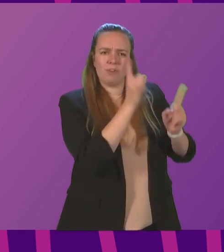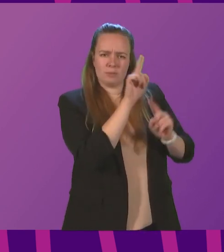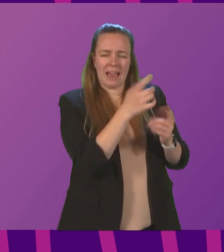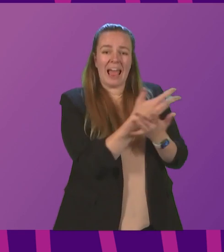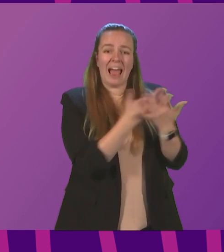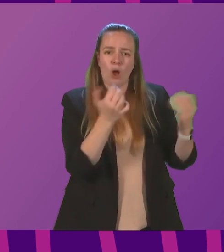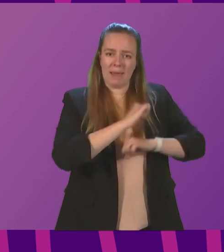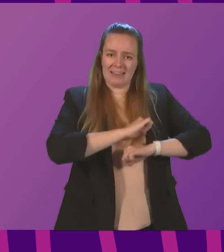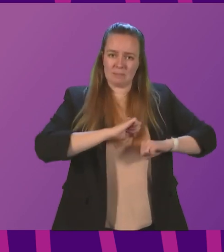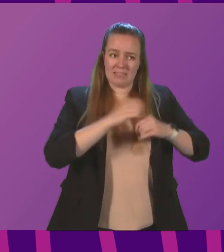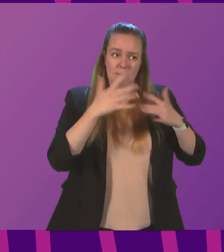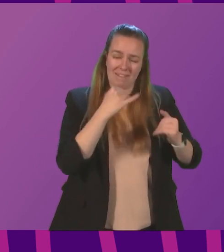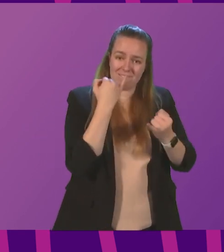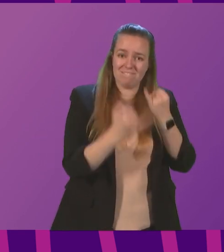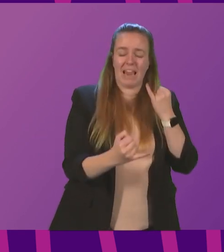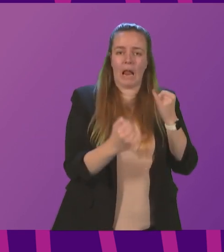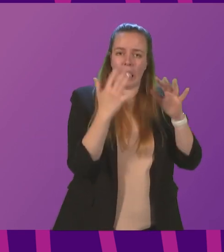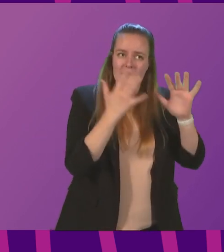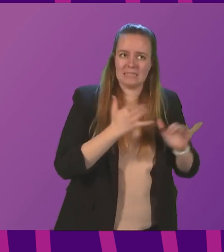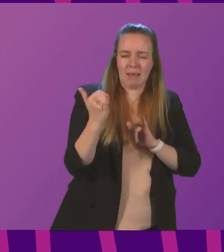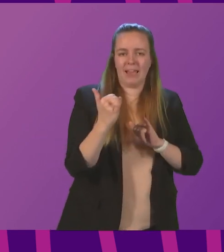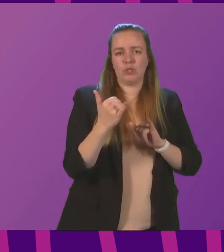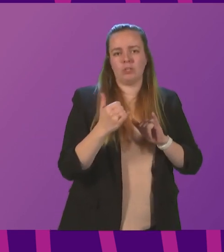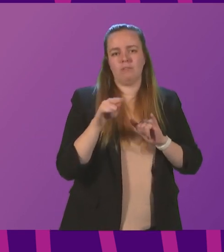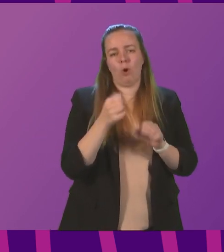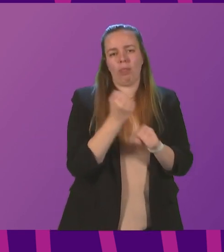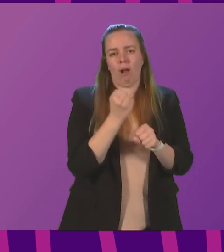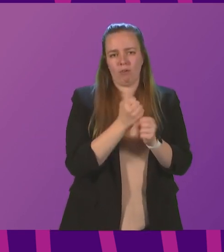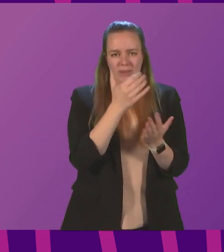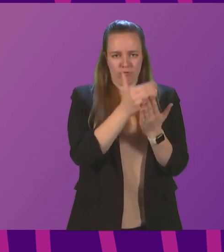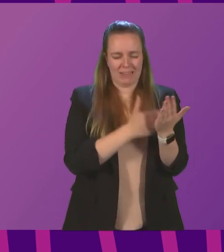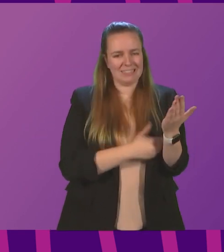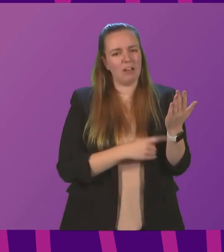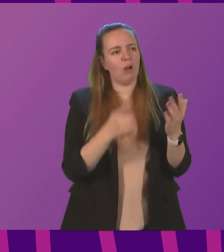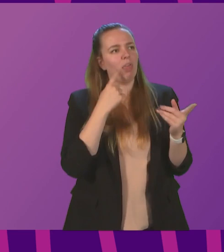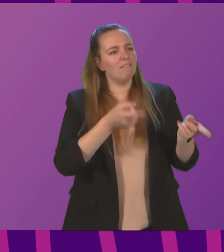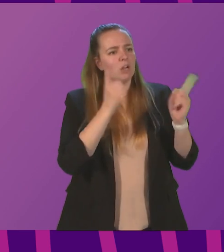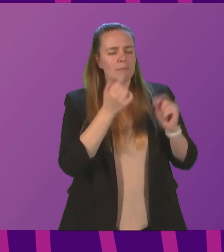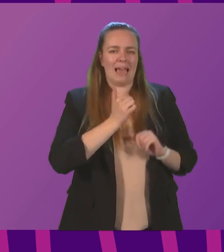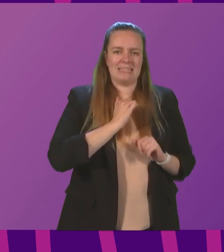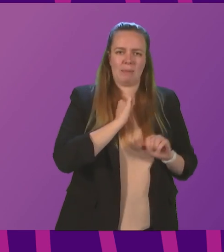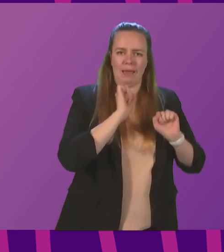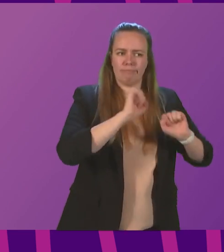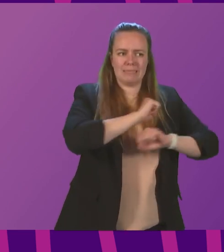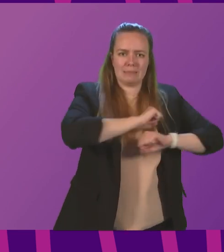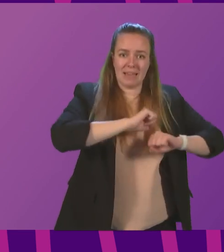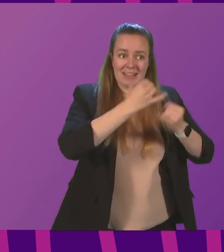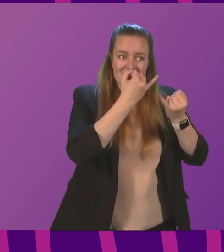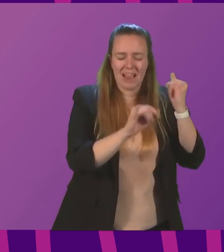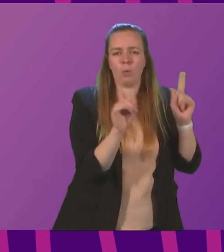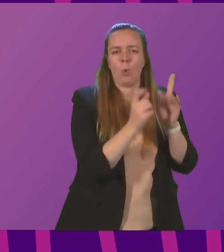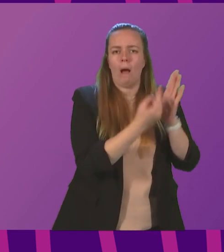spaces failed the inspection under the Government criteria, and what does the First Minister expect to happen to those spaces that failed?